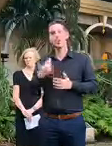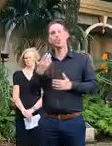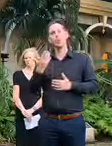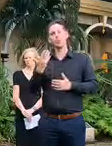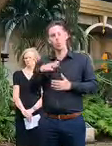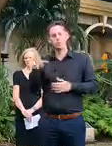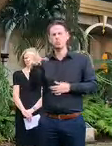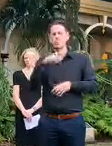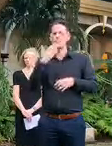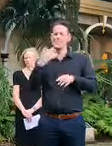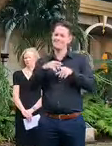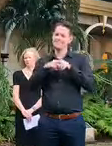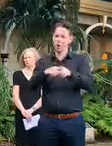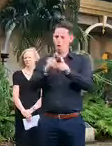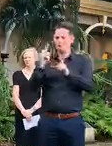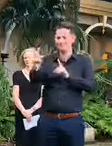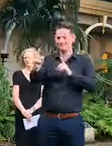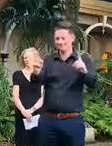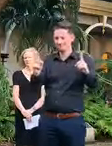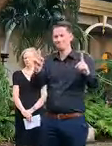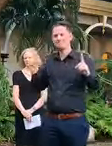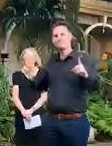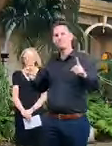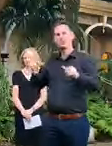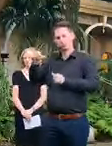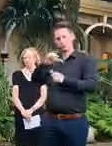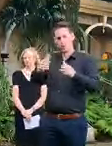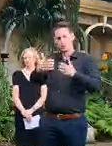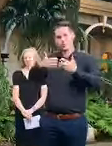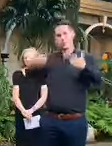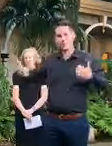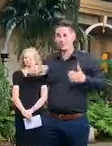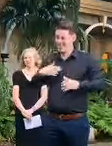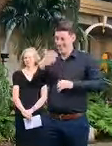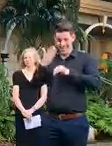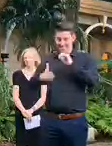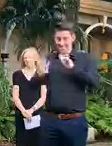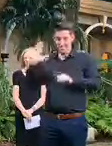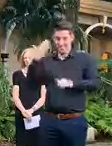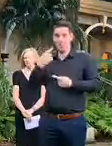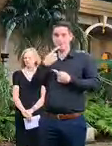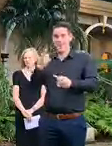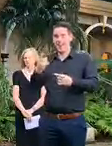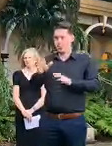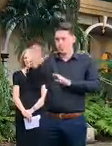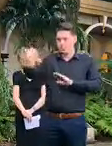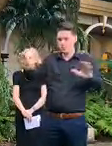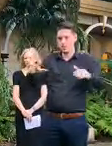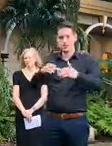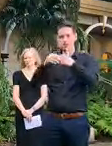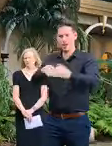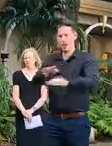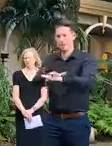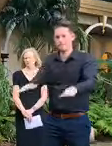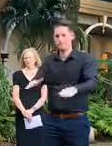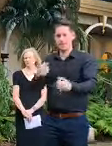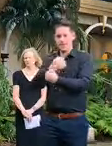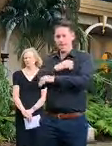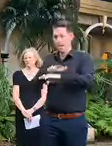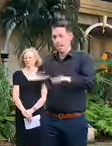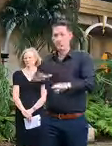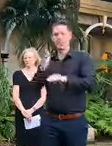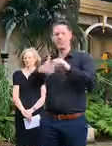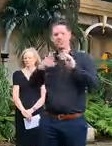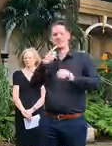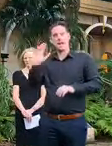distancing we haven't had to do this before we've never had to say don't come near us don't shake hands this